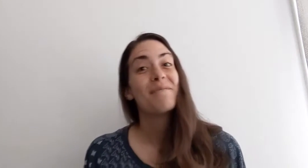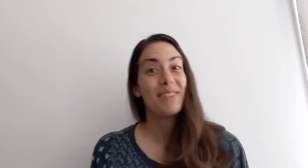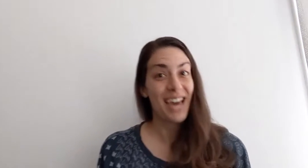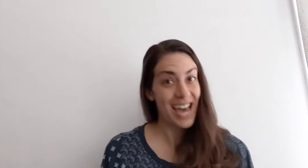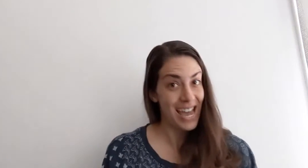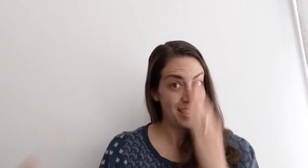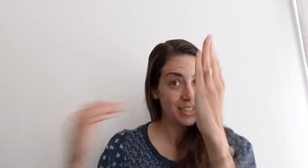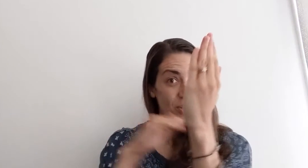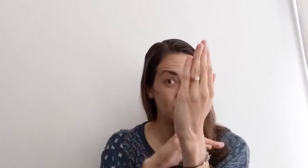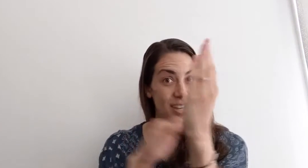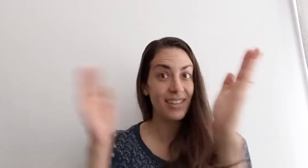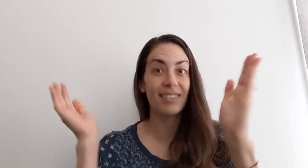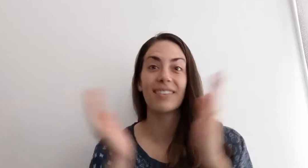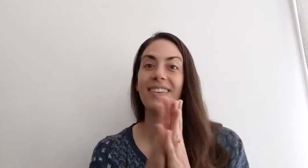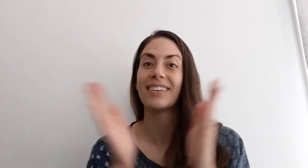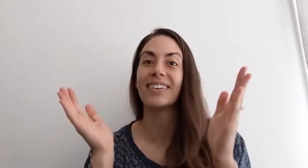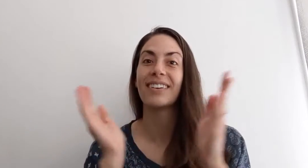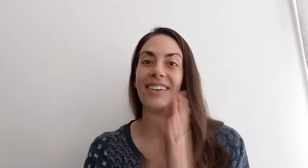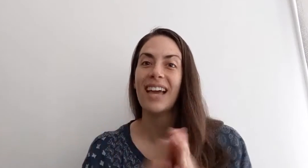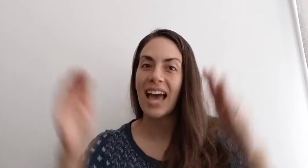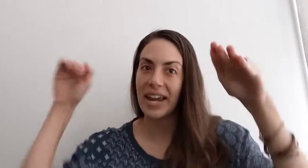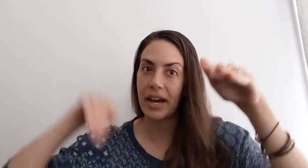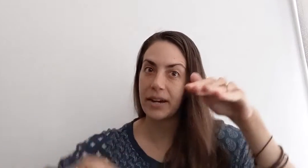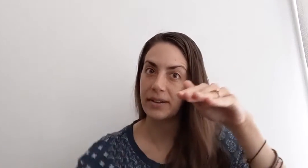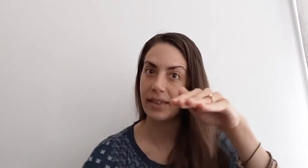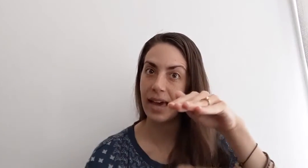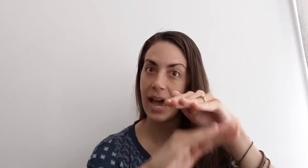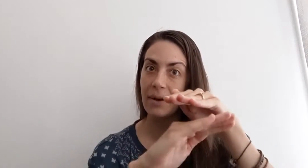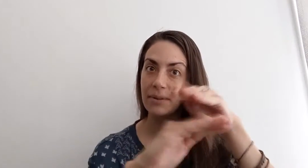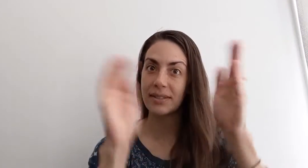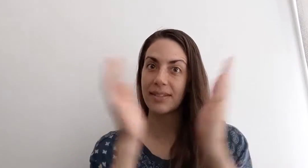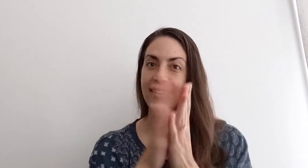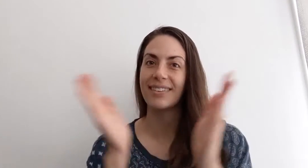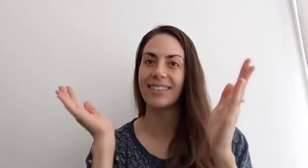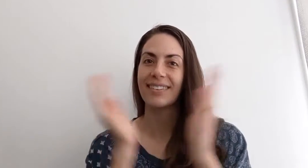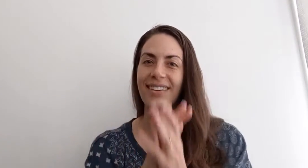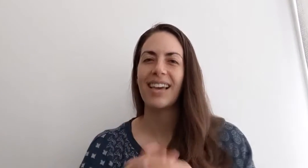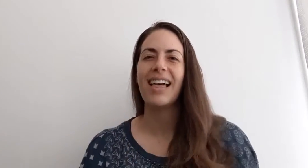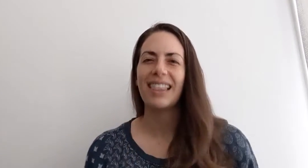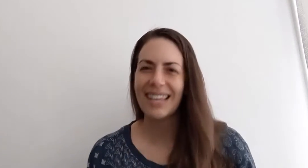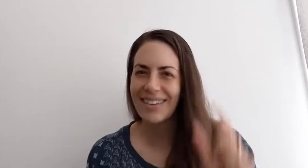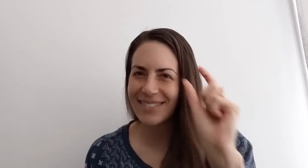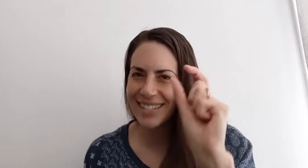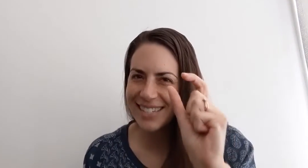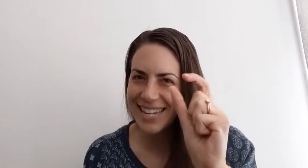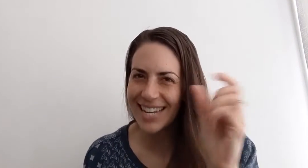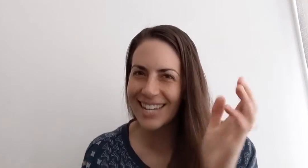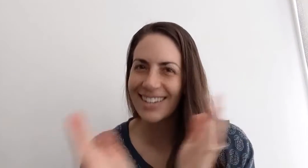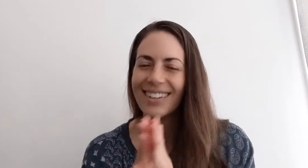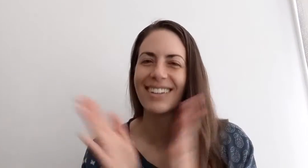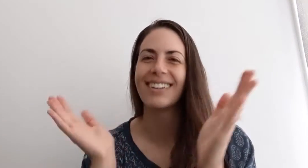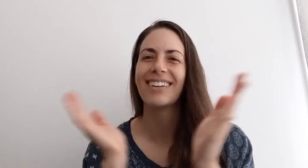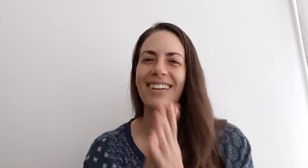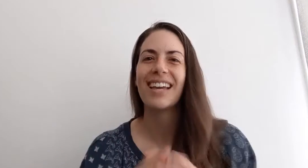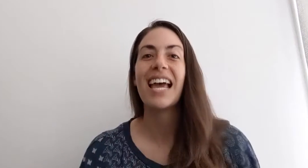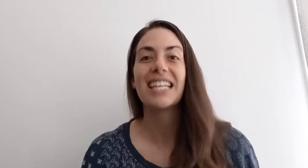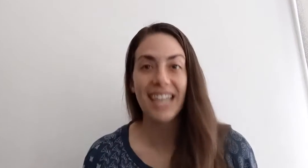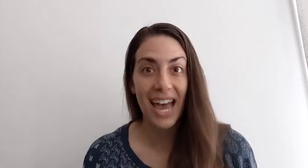Behind the tree and under the house lived a teeny tiny